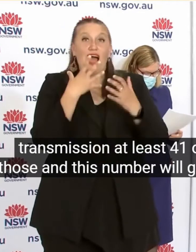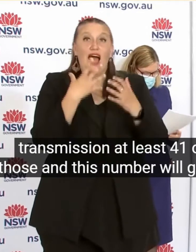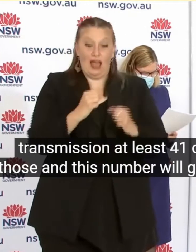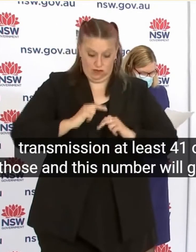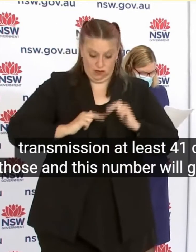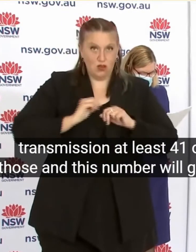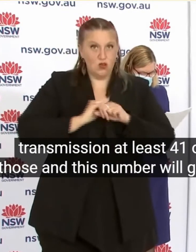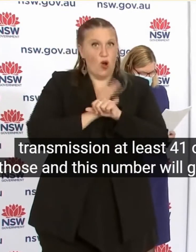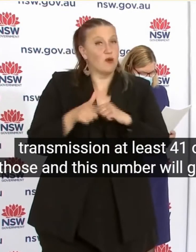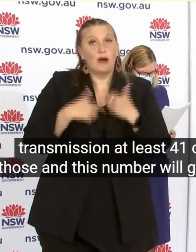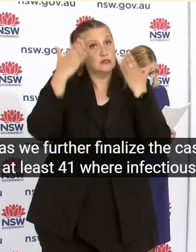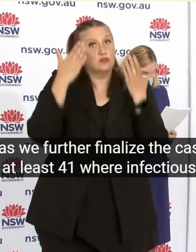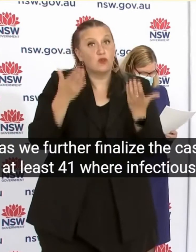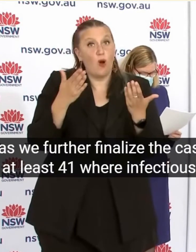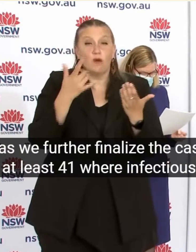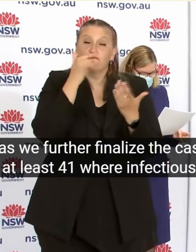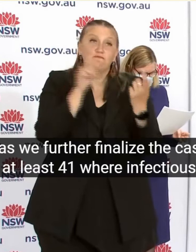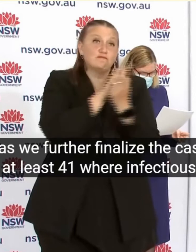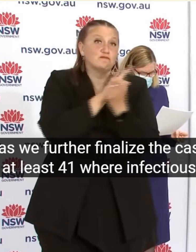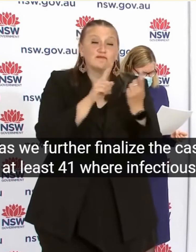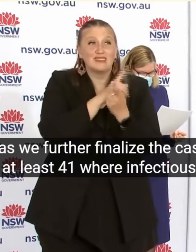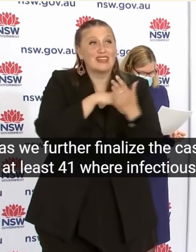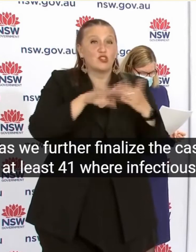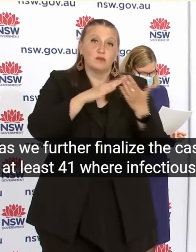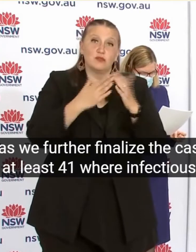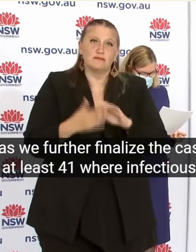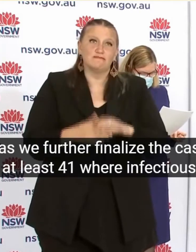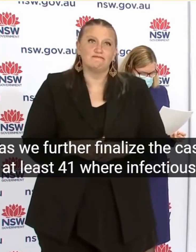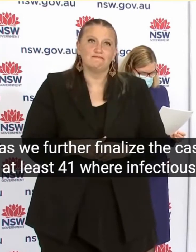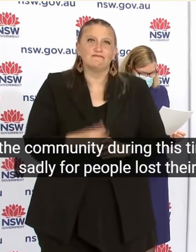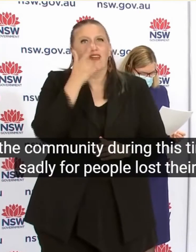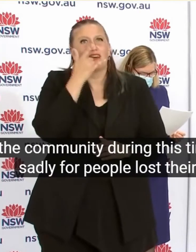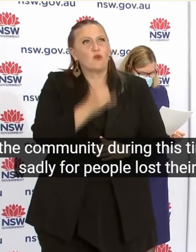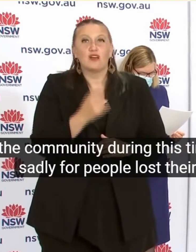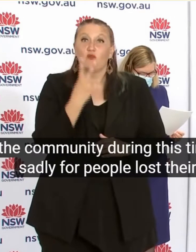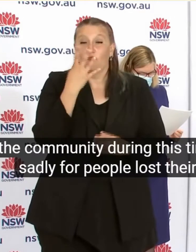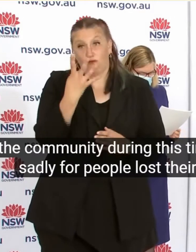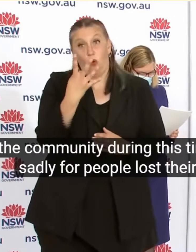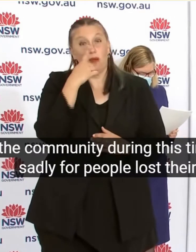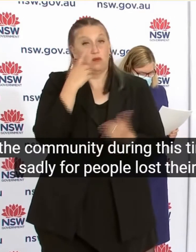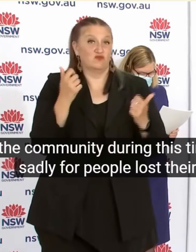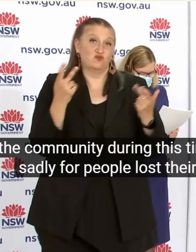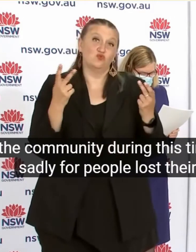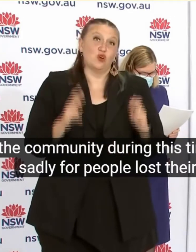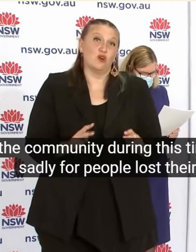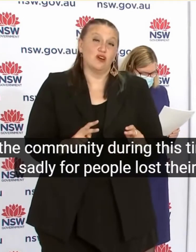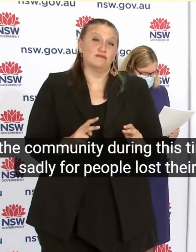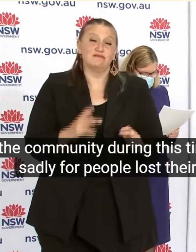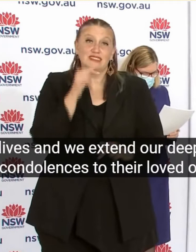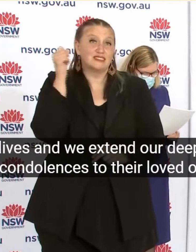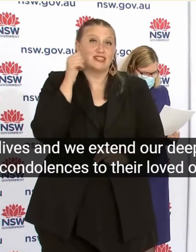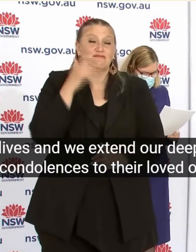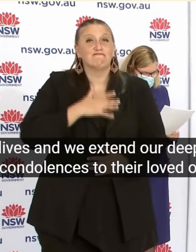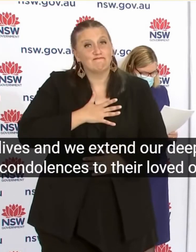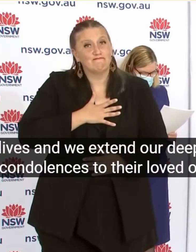in the community during this time Sadly, four people lost their lives And we extend our deepest condolences To their loved ones A